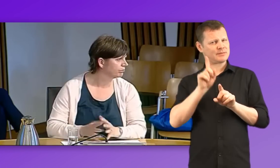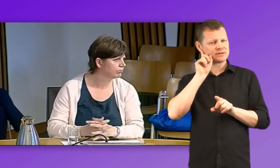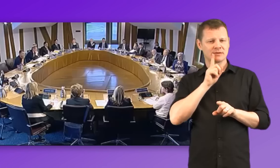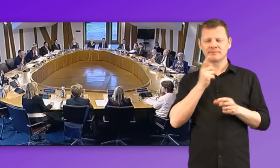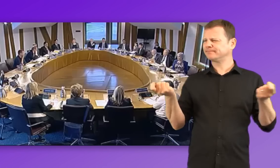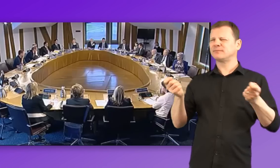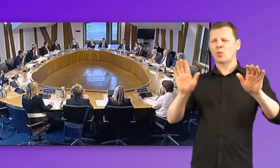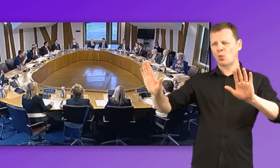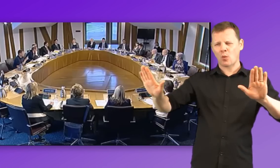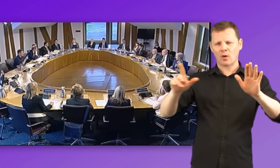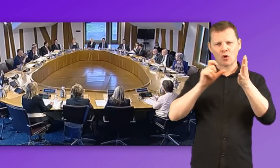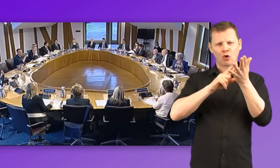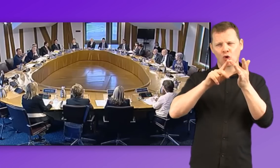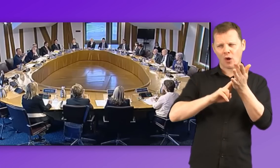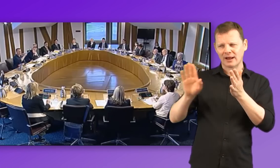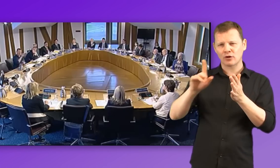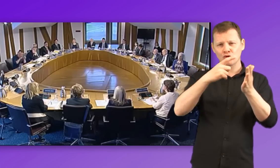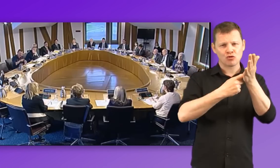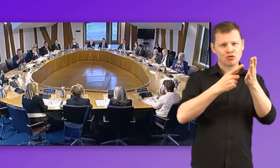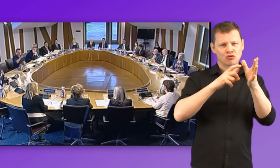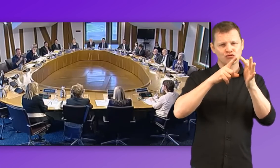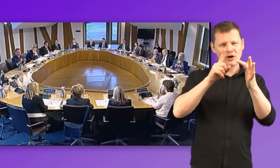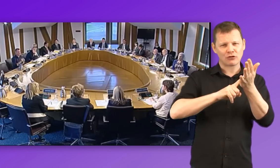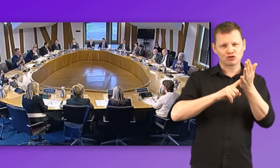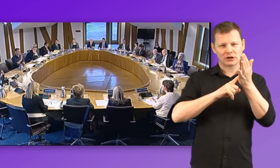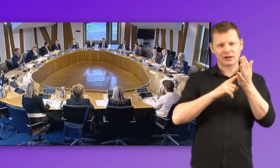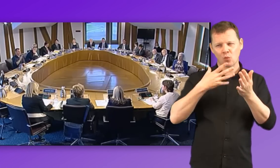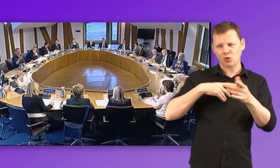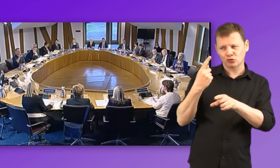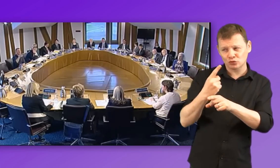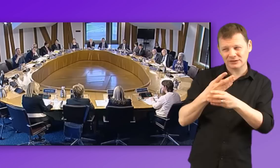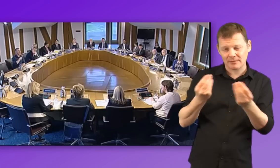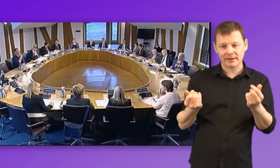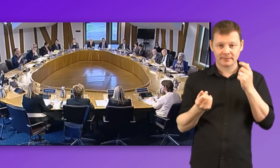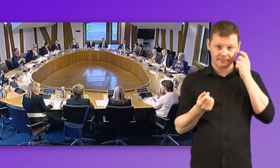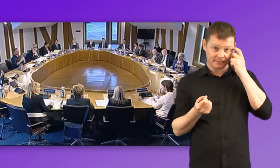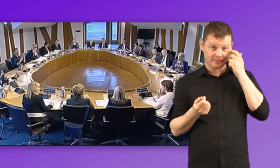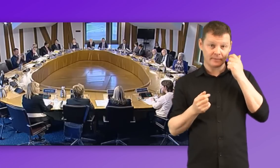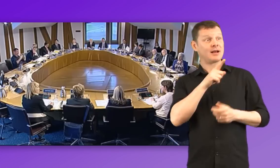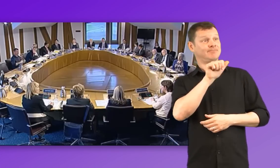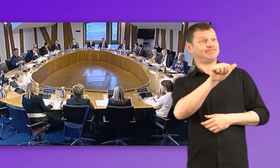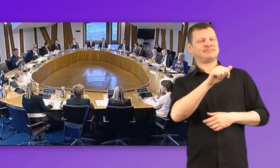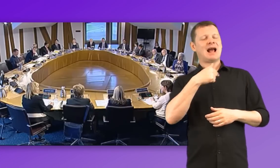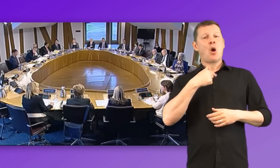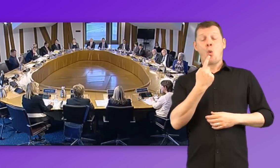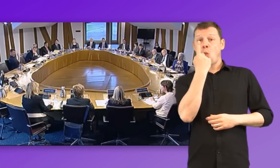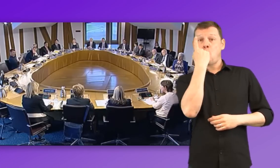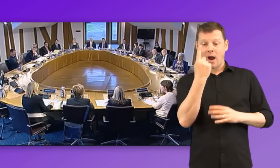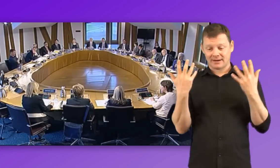Sorry, Colin. I just wanted to say about technology, I don't think there's one technological hit that will solve the